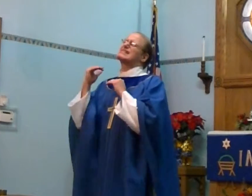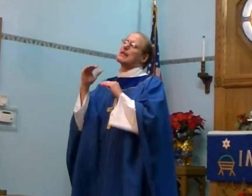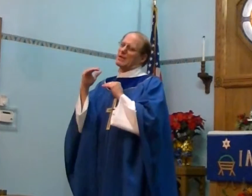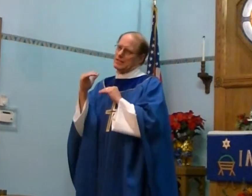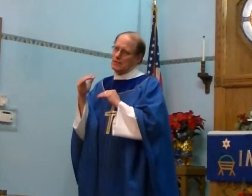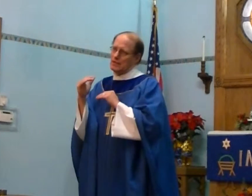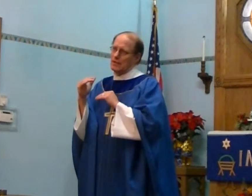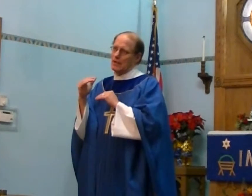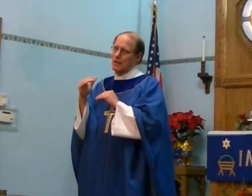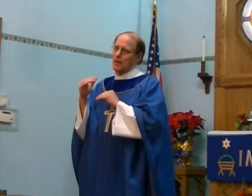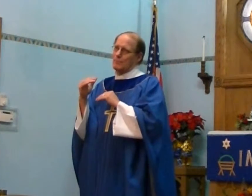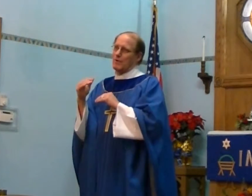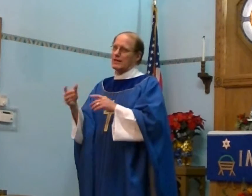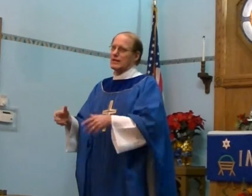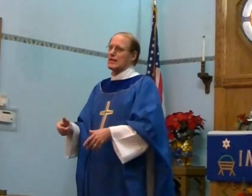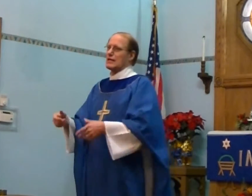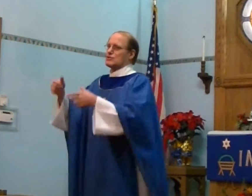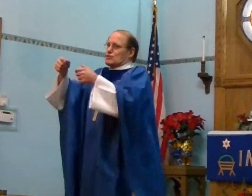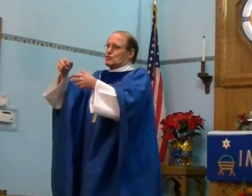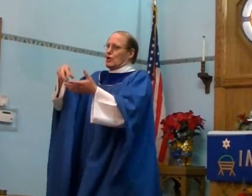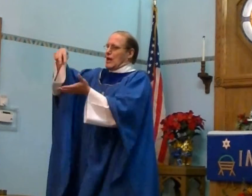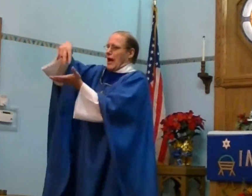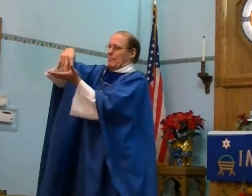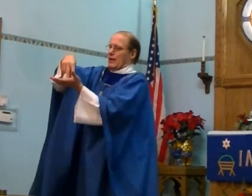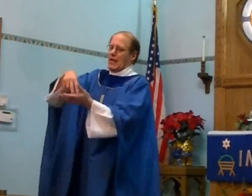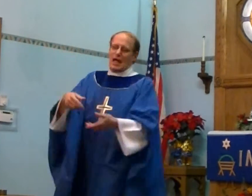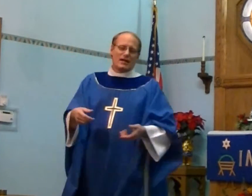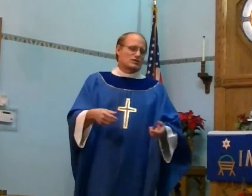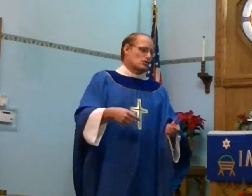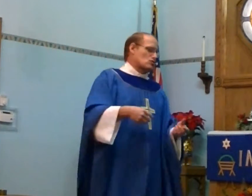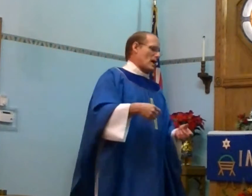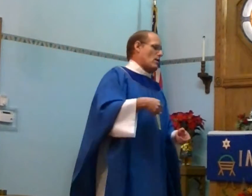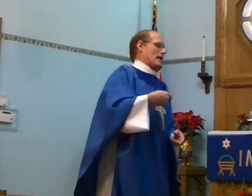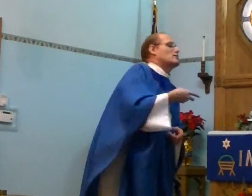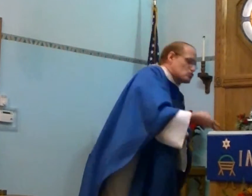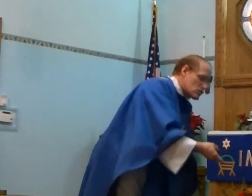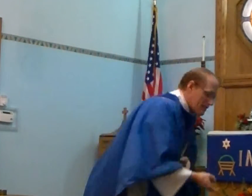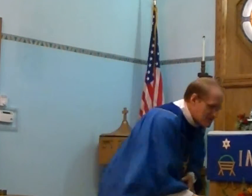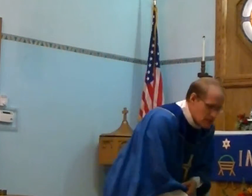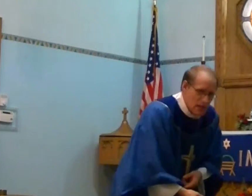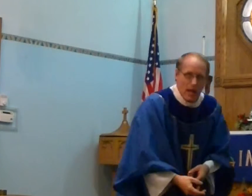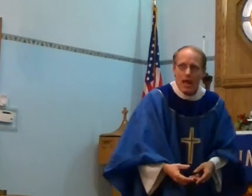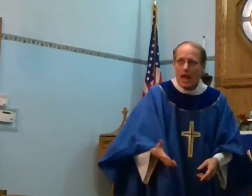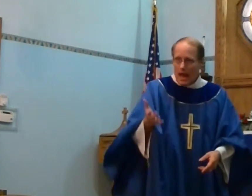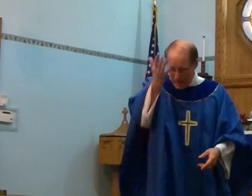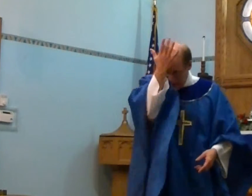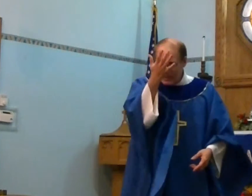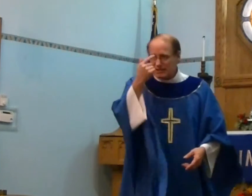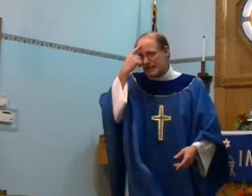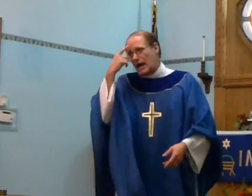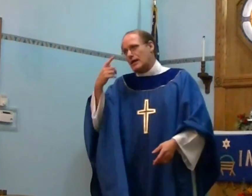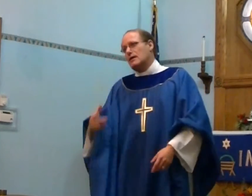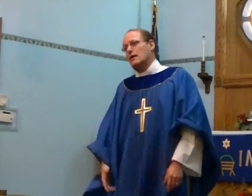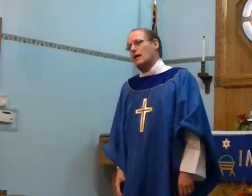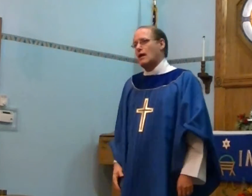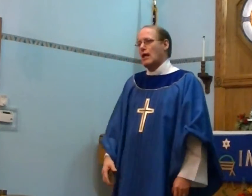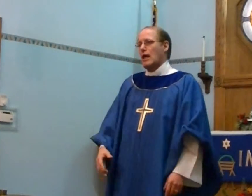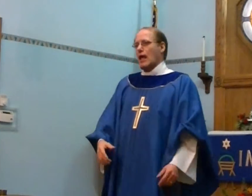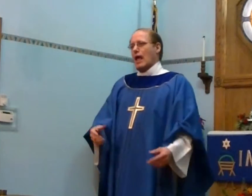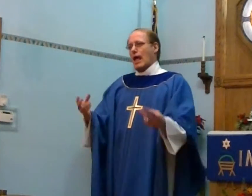he stood up and he turned around and tripped and hit his head and